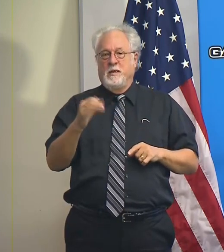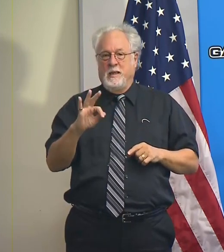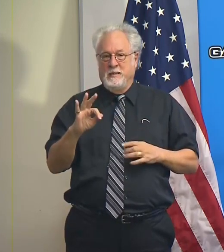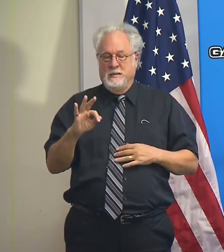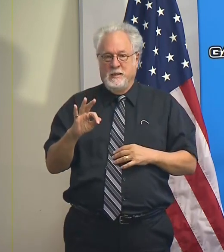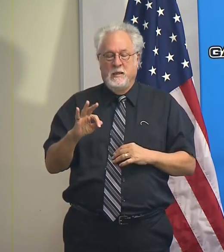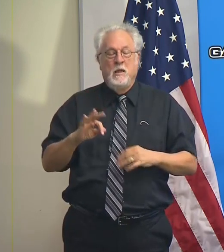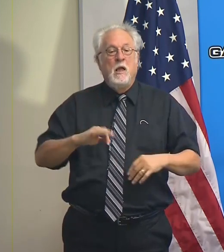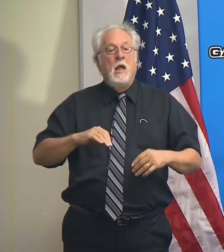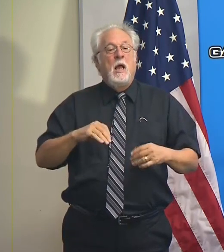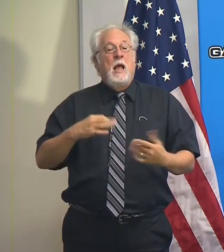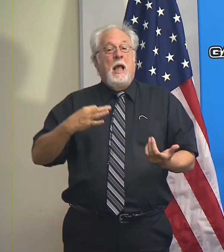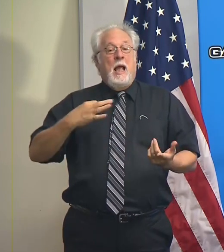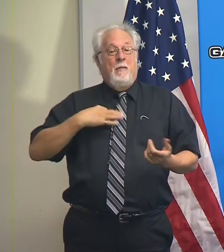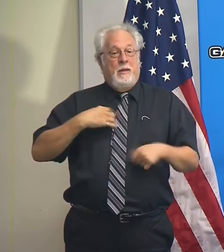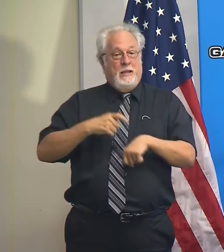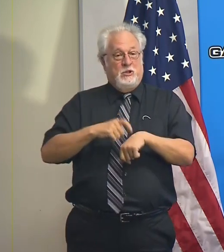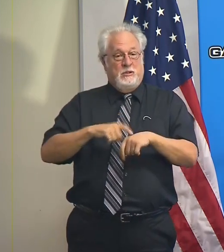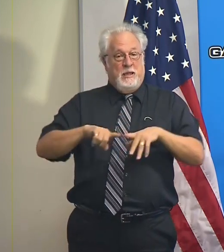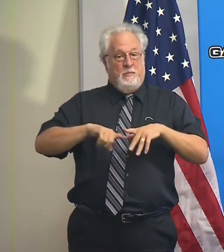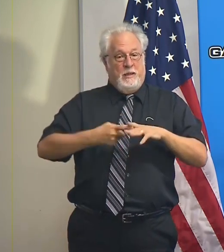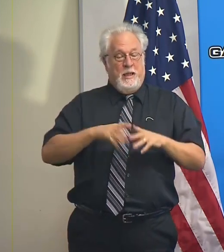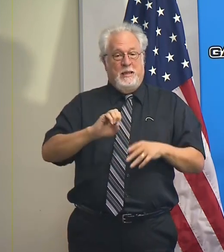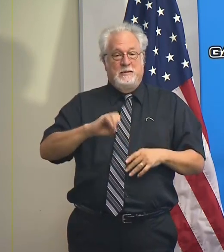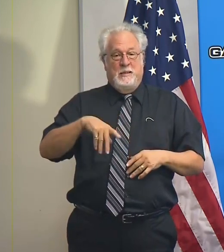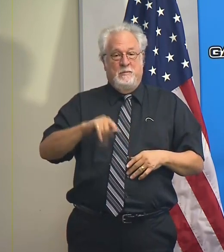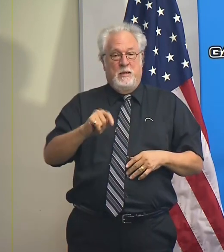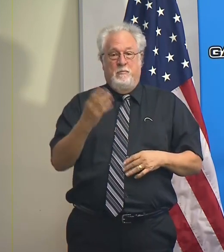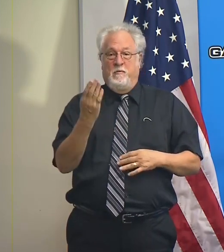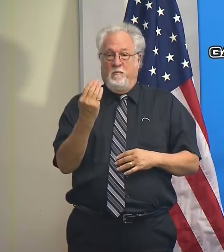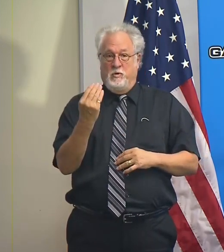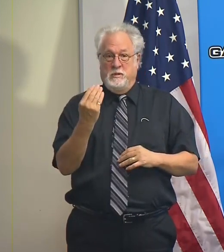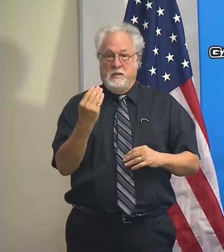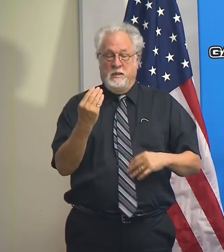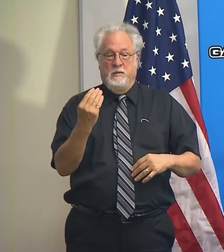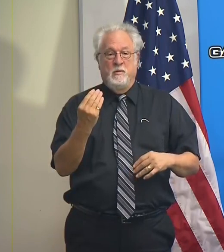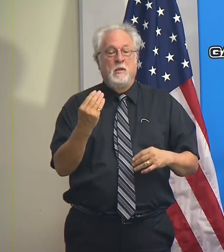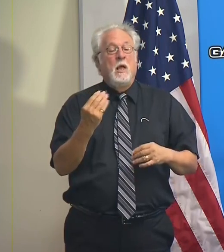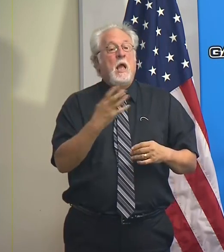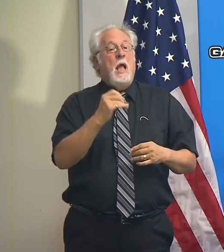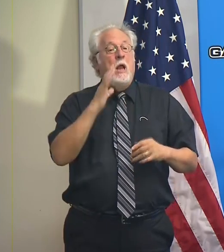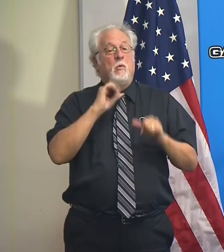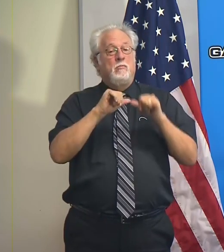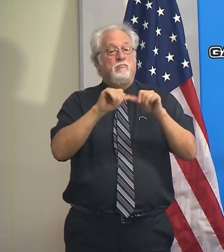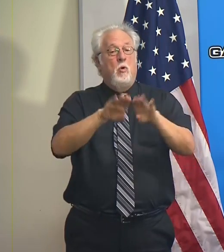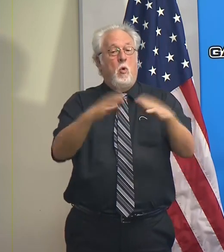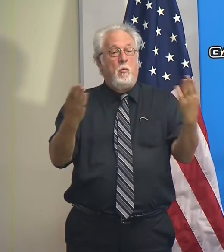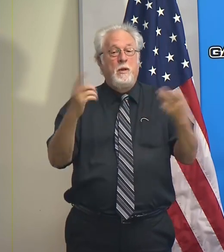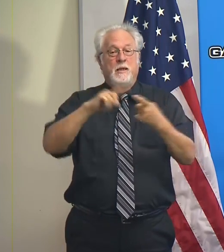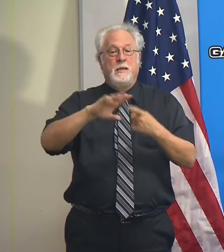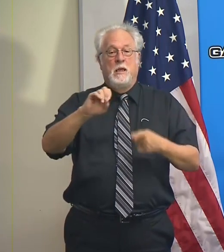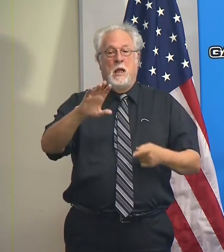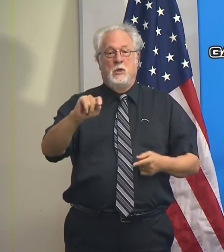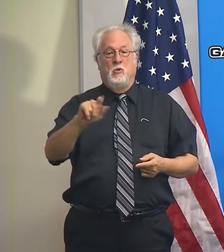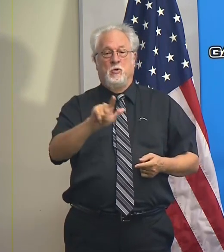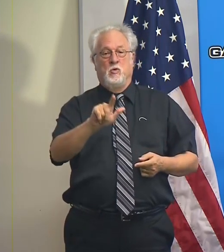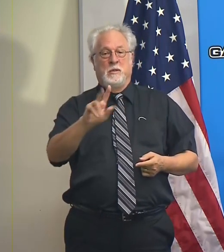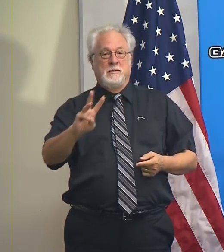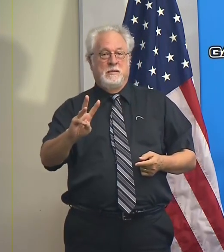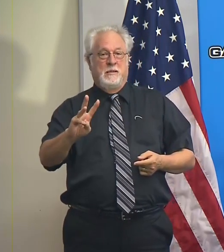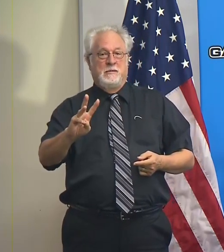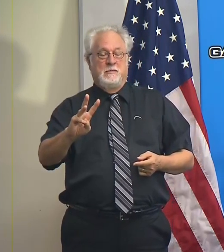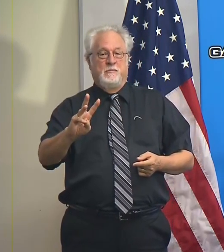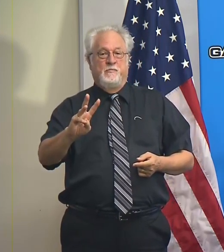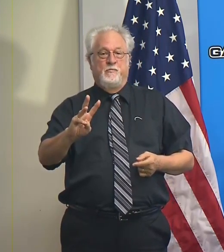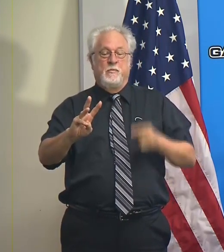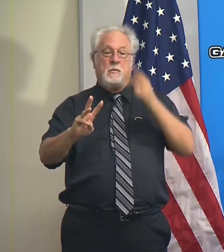The application period begins on September the 14th and will remain open until October the 26th.